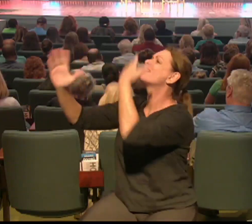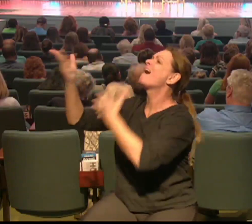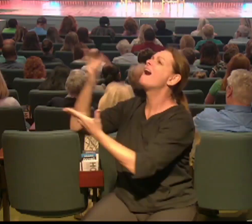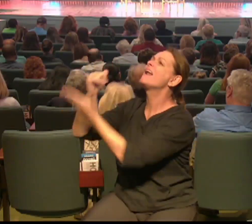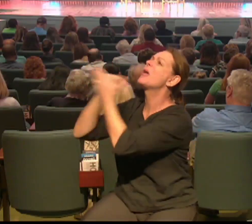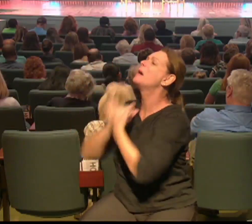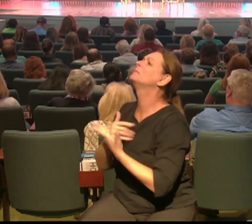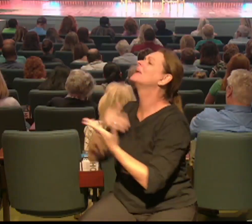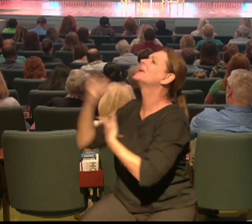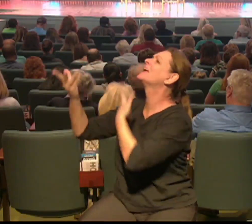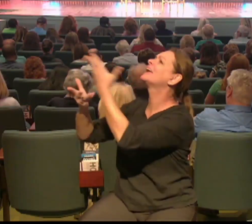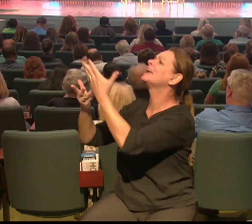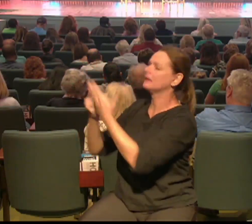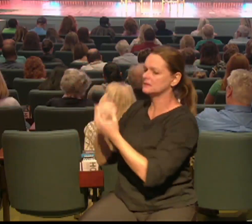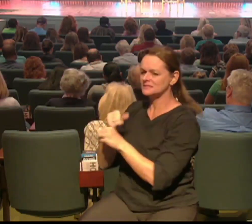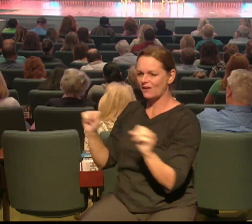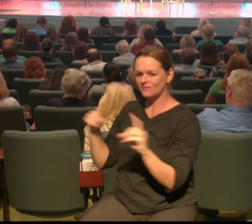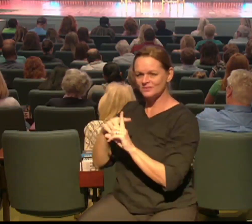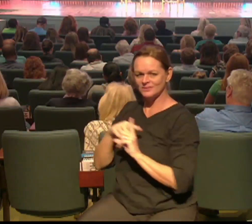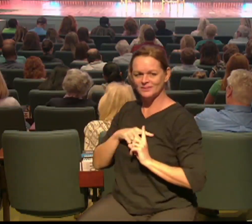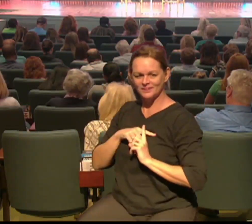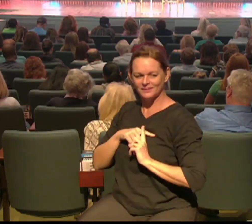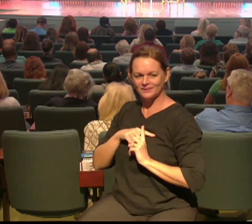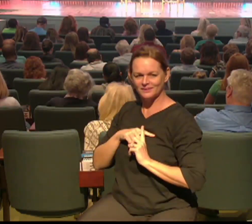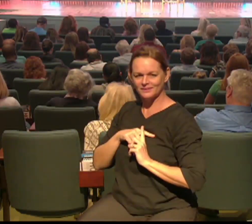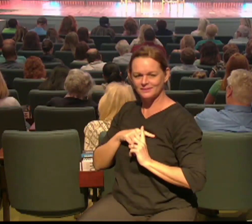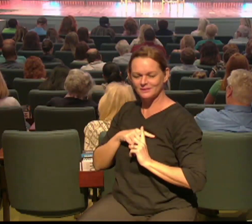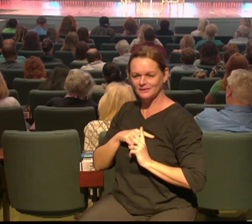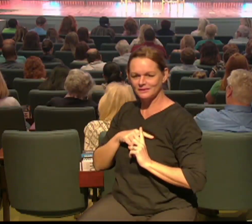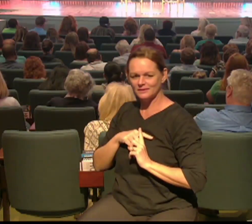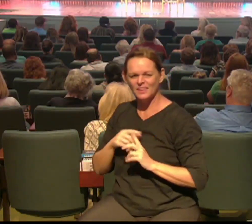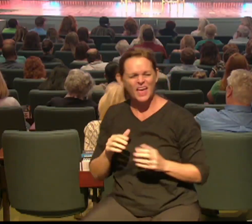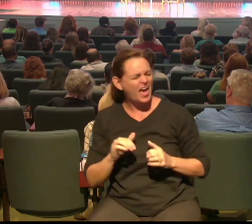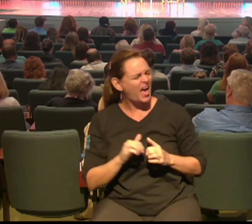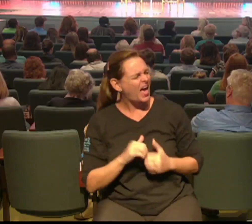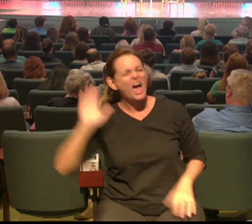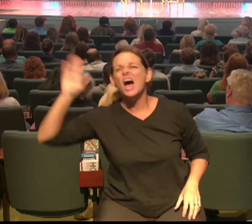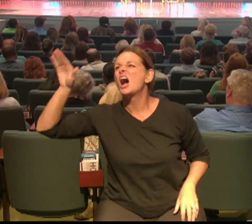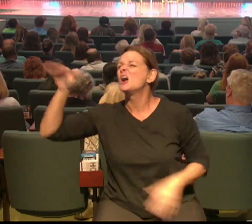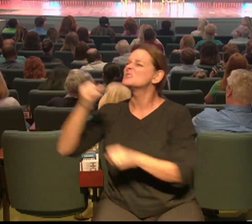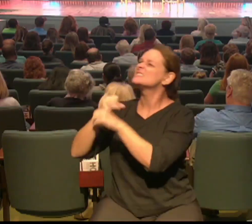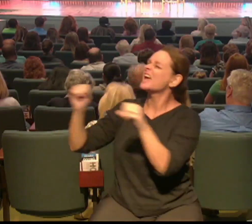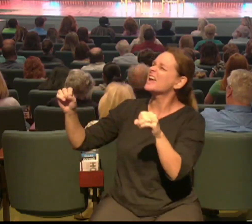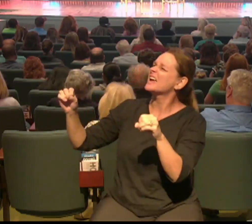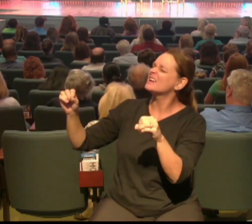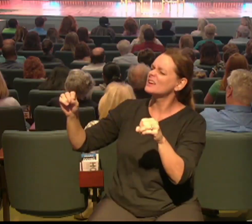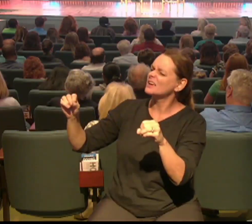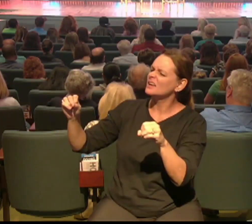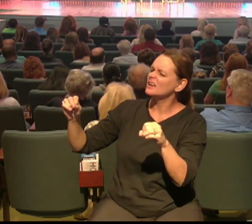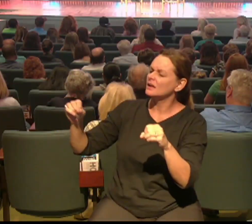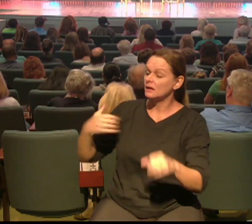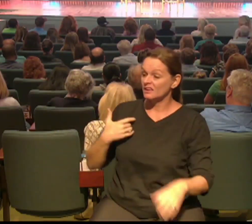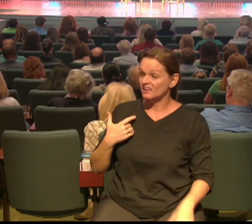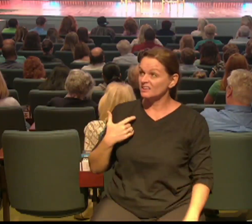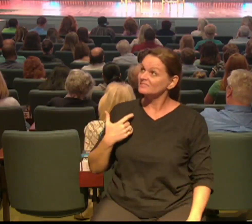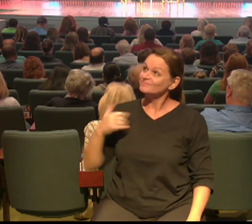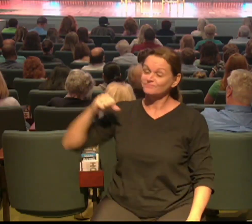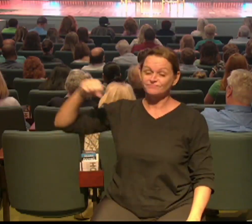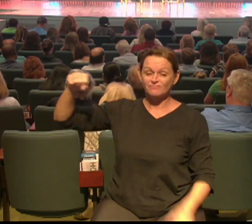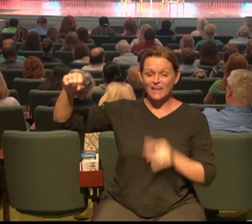But then he goes on to say in verse 14 but how can they call on him to save them unless they believe in him? Right? That makes sense. And how can